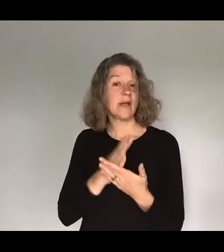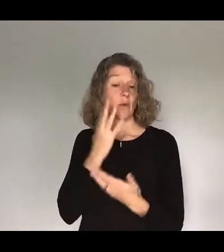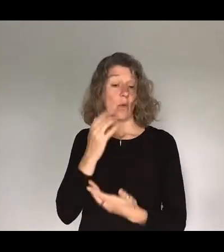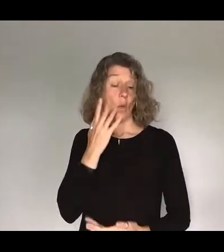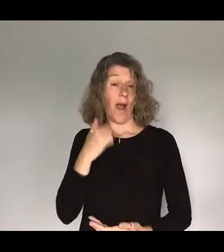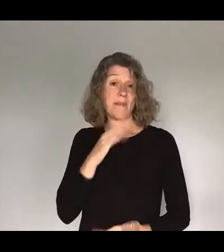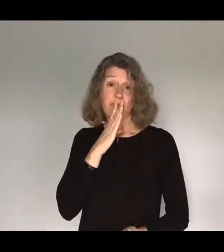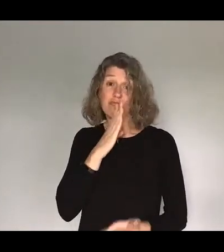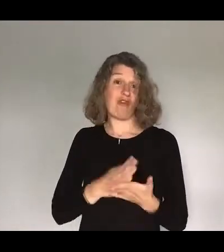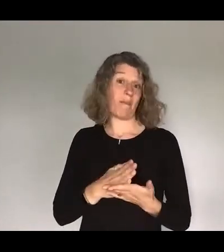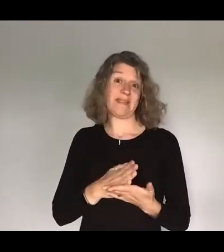unlikely to mean anything